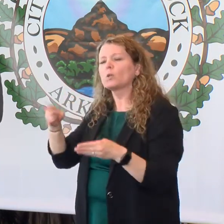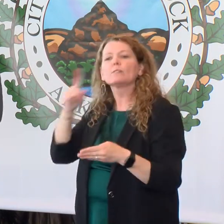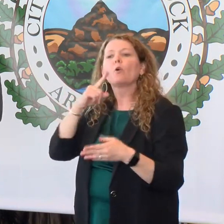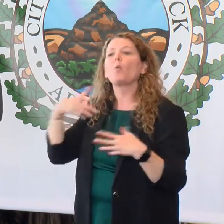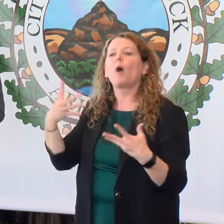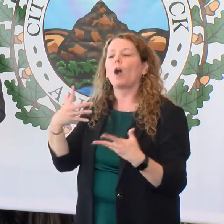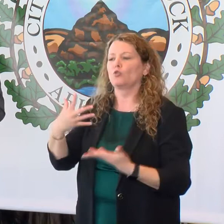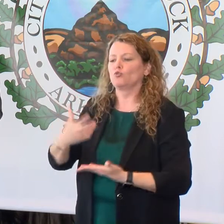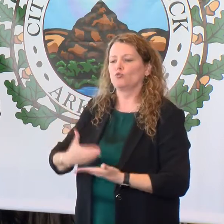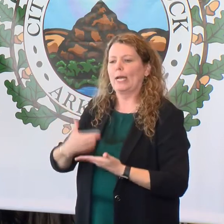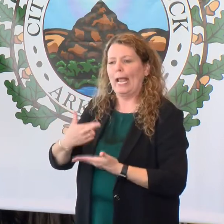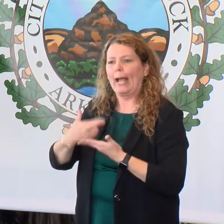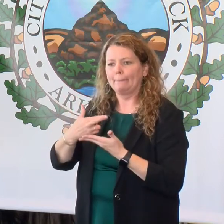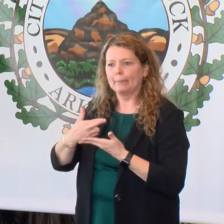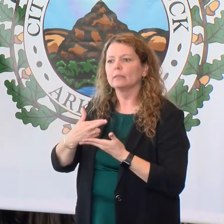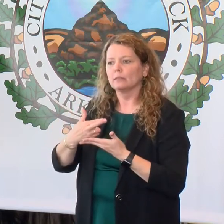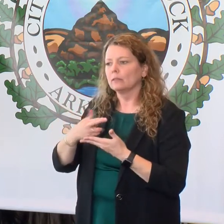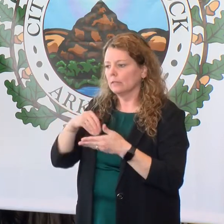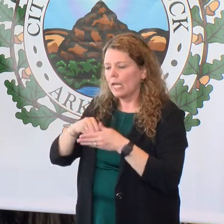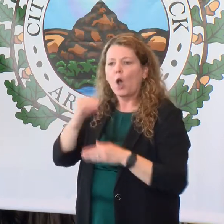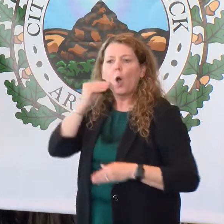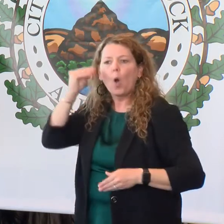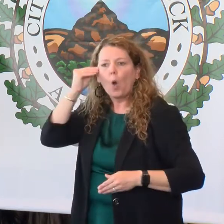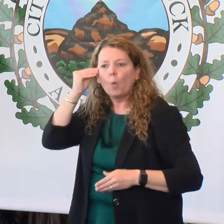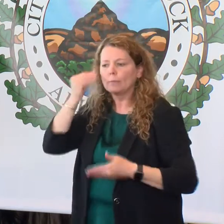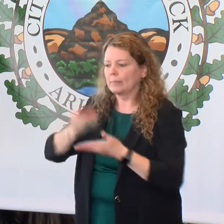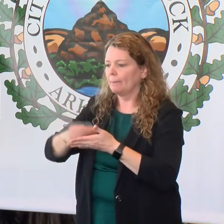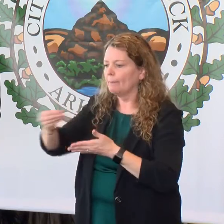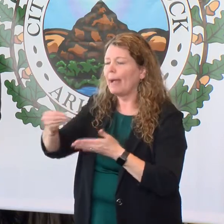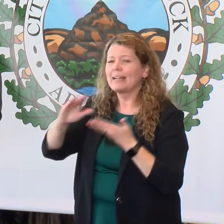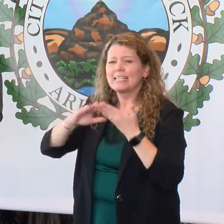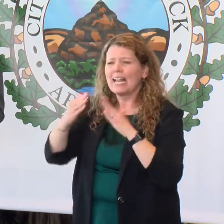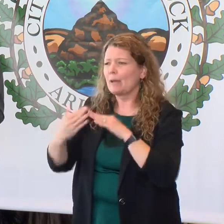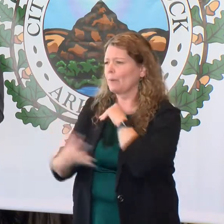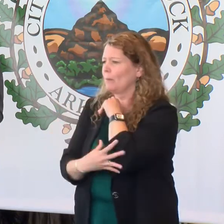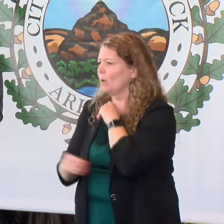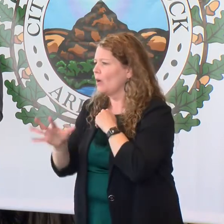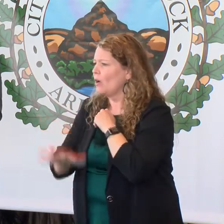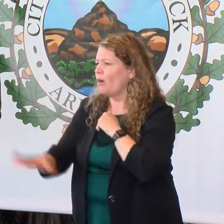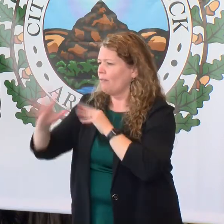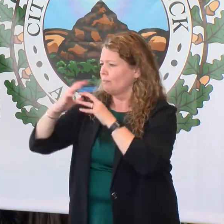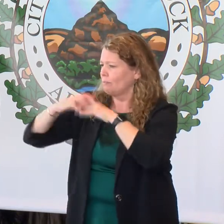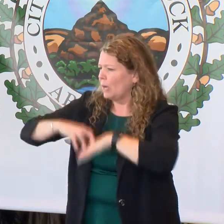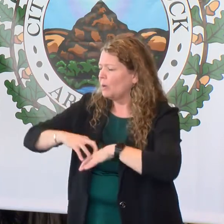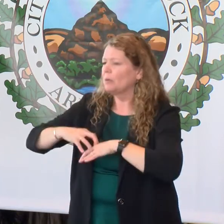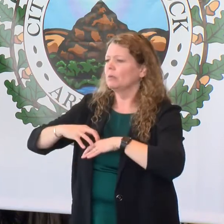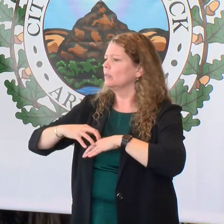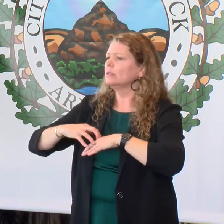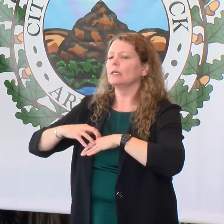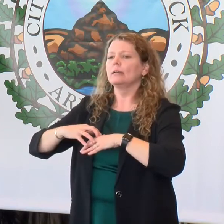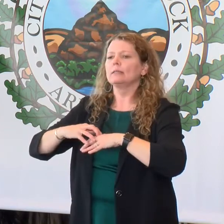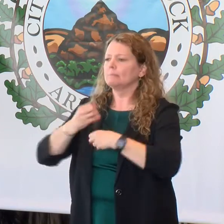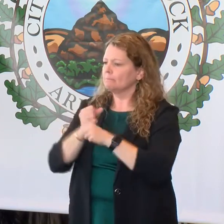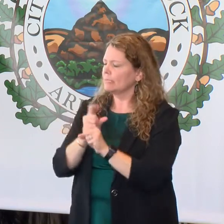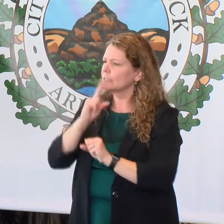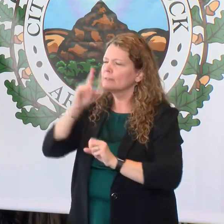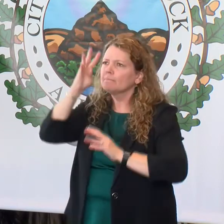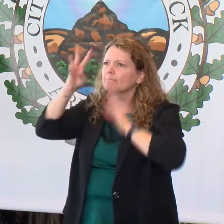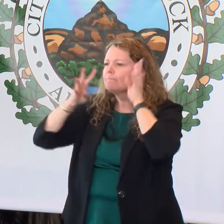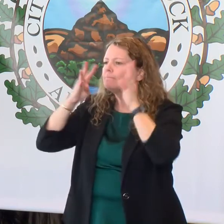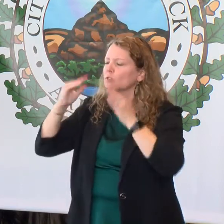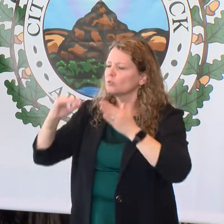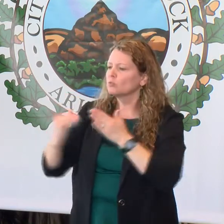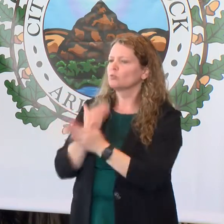single-family units, to go into neighborhoods where we see dilapidated homes, to reinvigorate